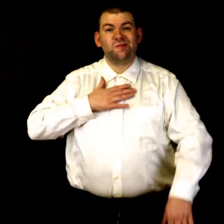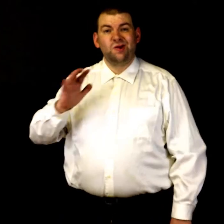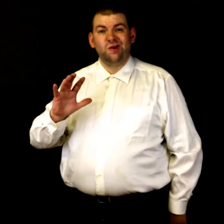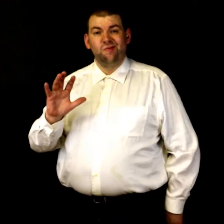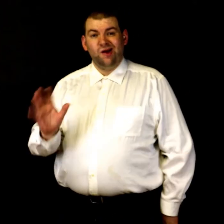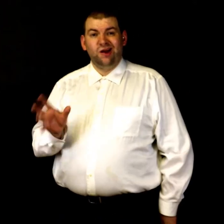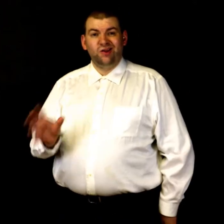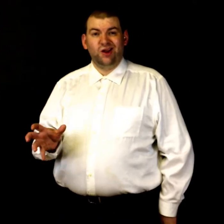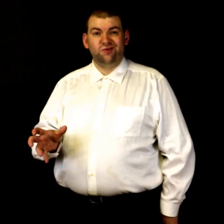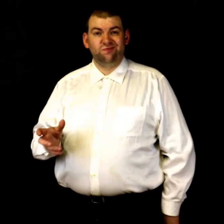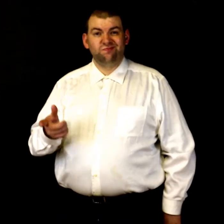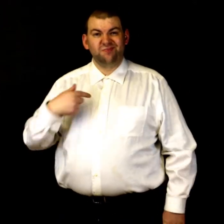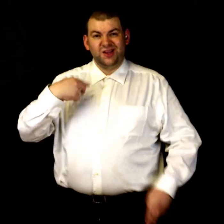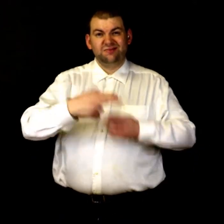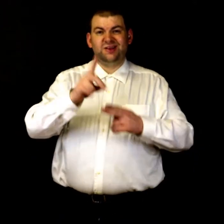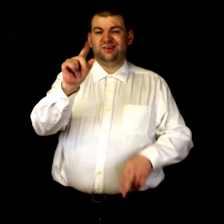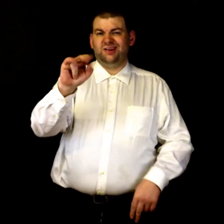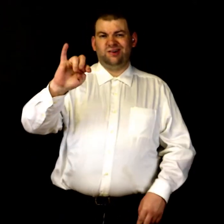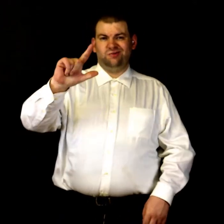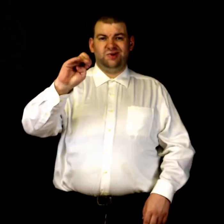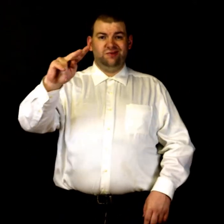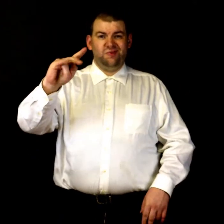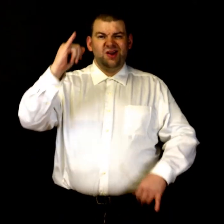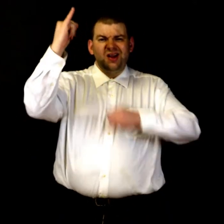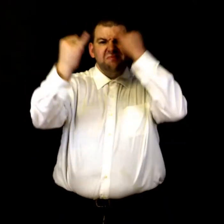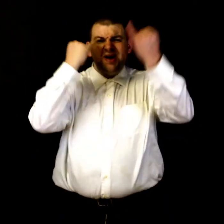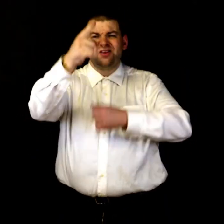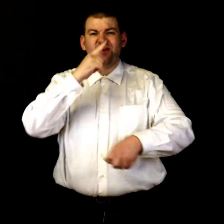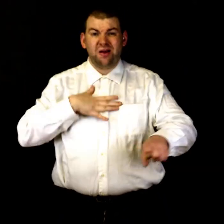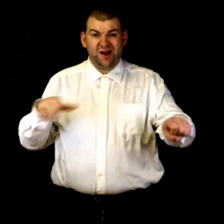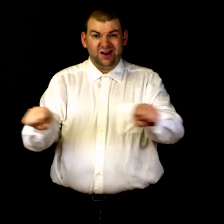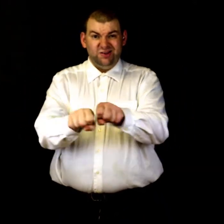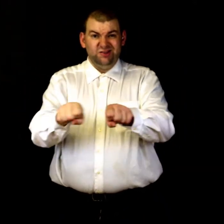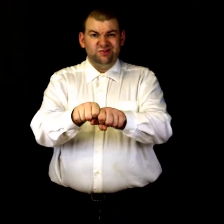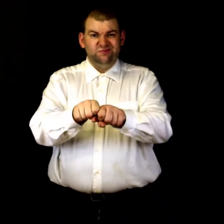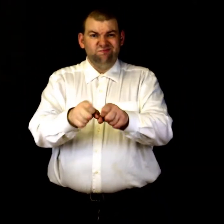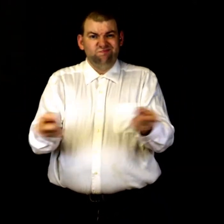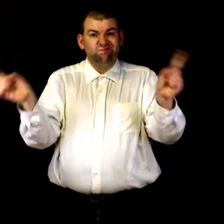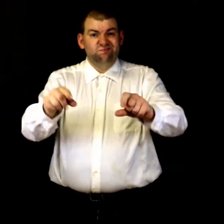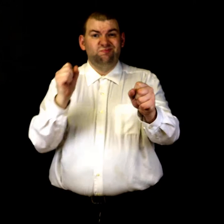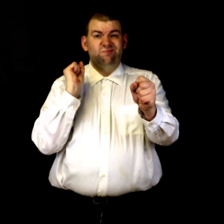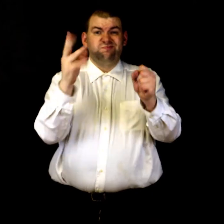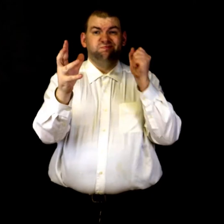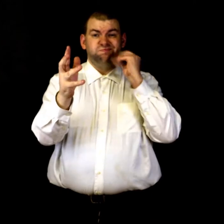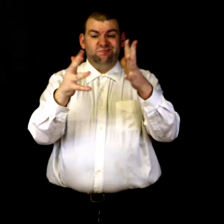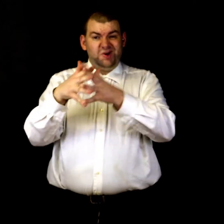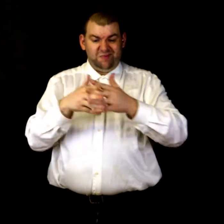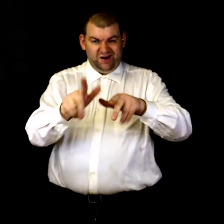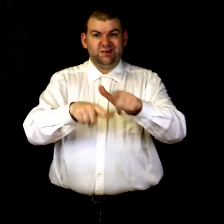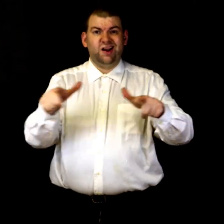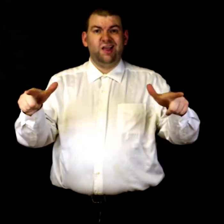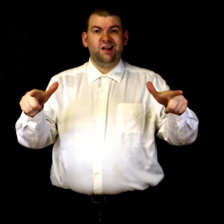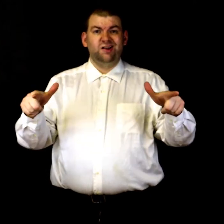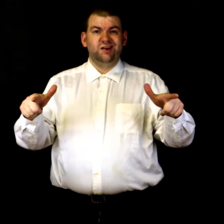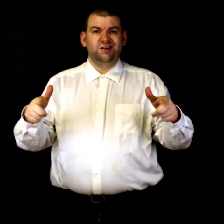Welcome to my channel. My name is Daniel Meek. Imagine that you are in my shoes when it comes to singing the song in ASL.